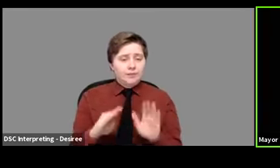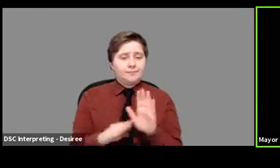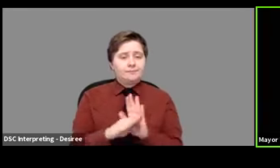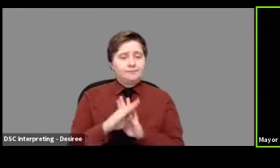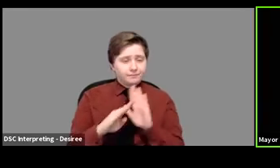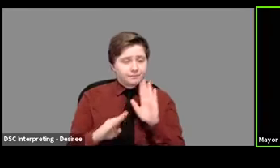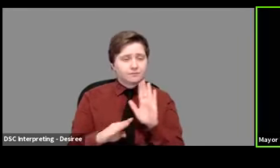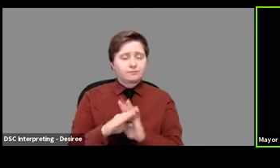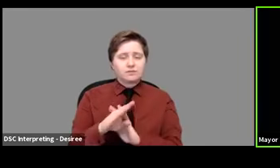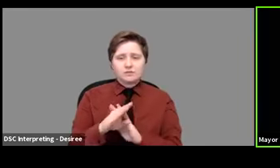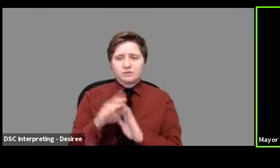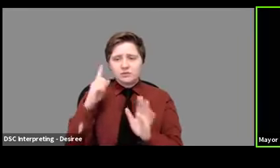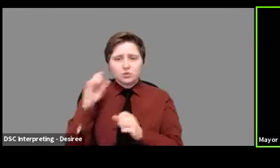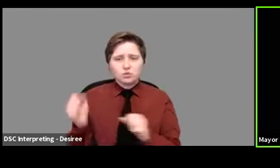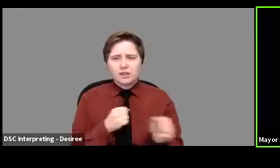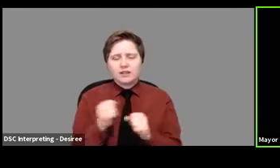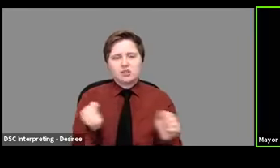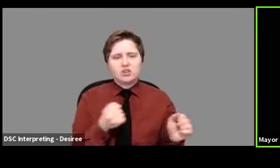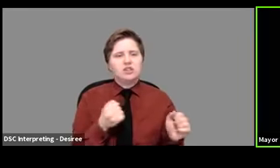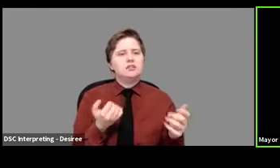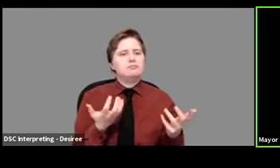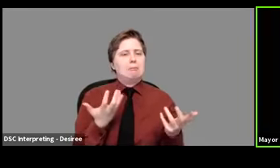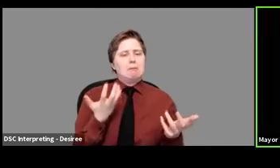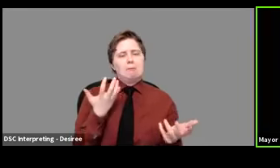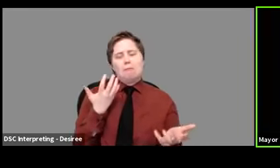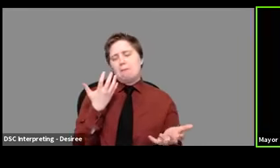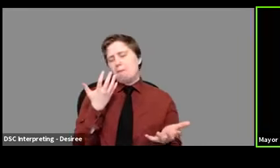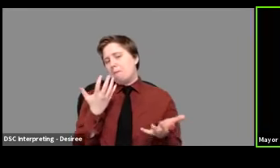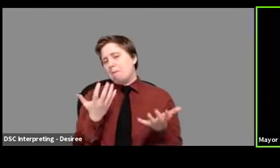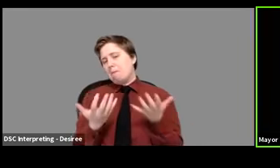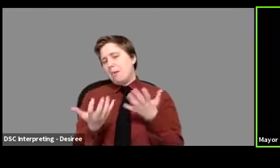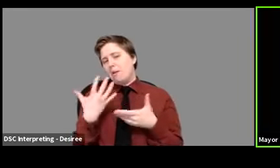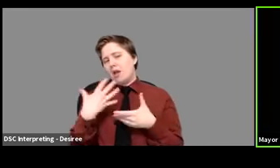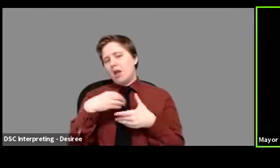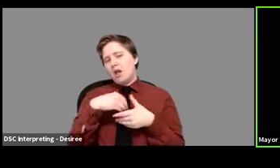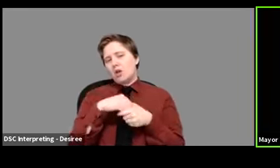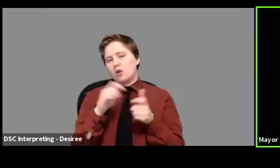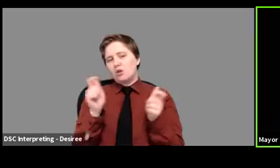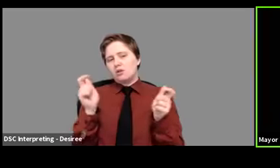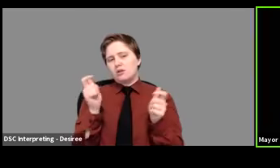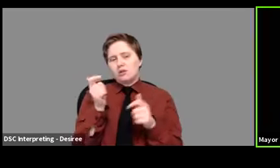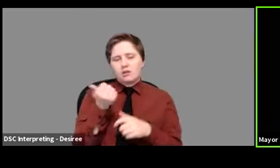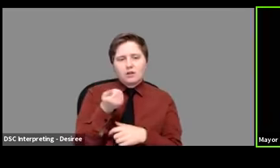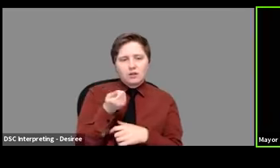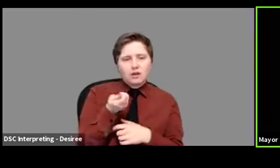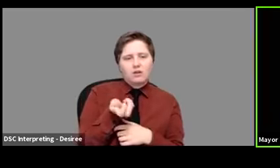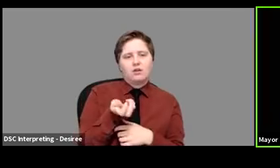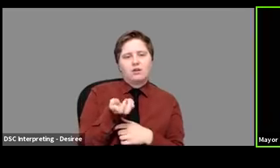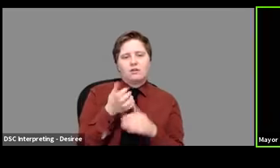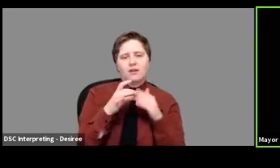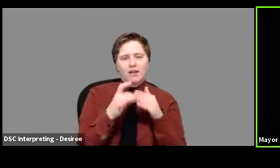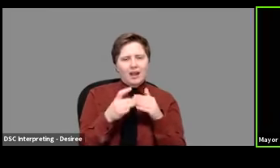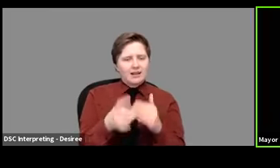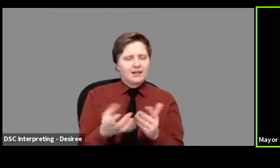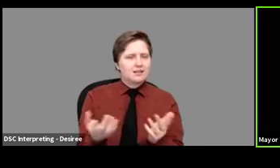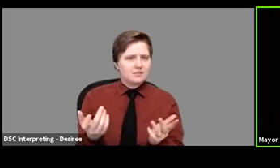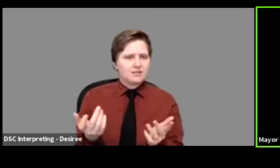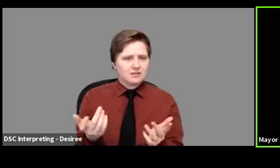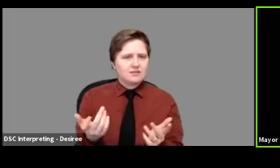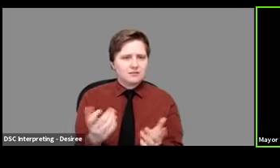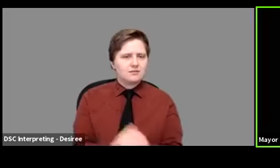a strategy that may well include a small handful of such guidelines. Um,